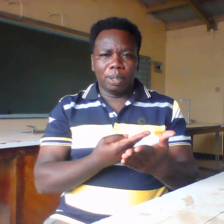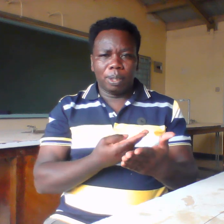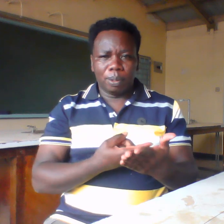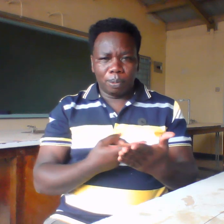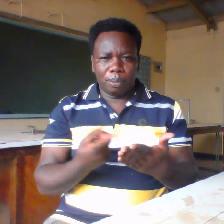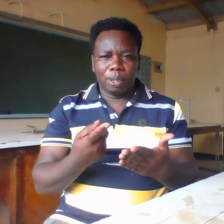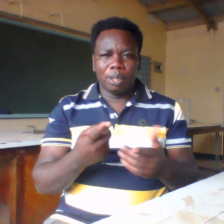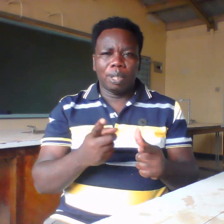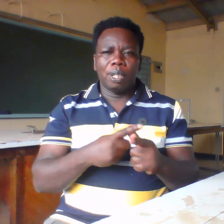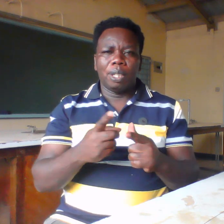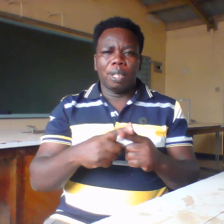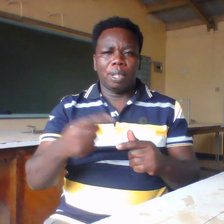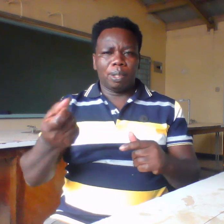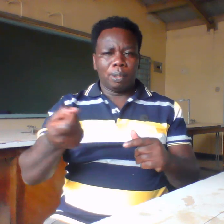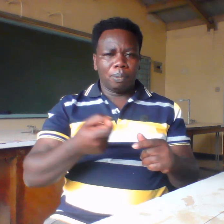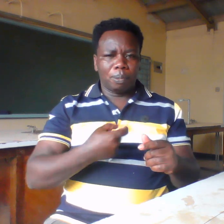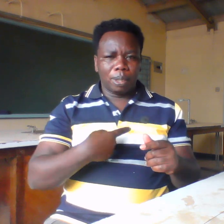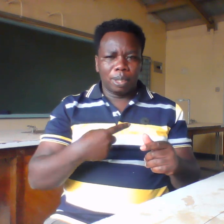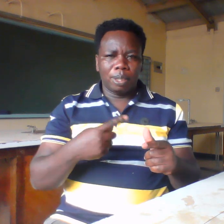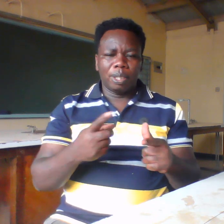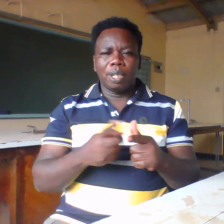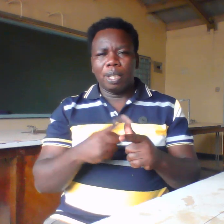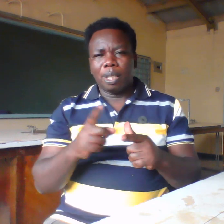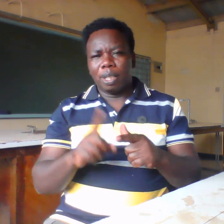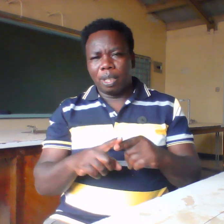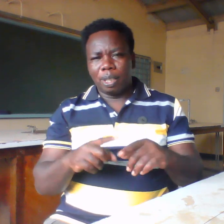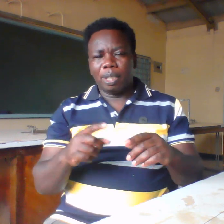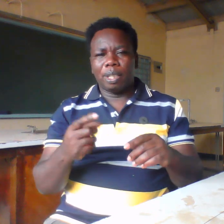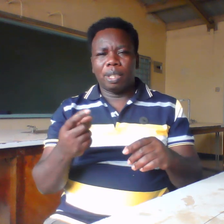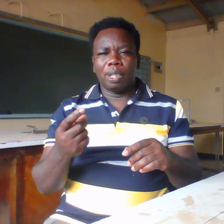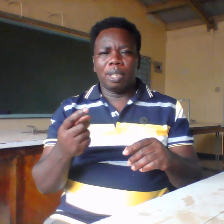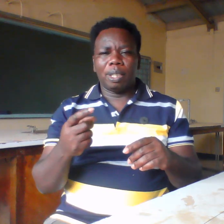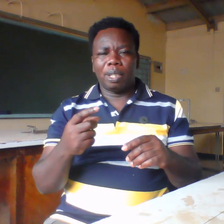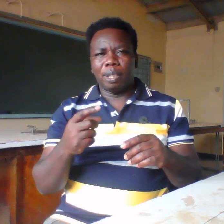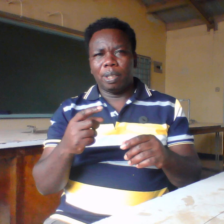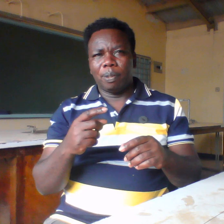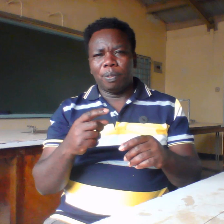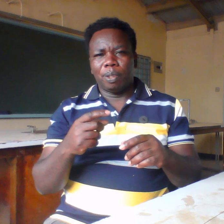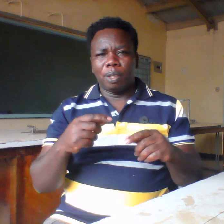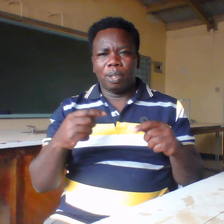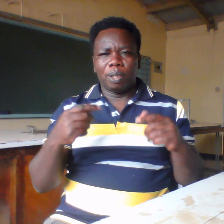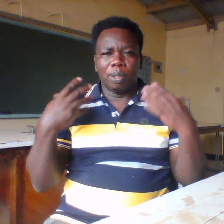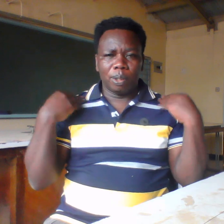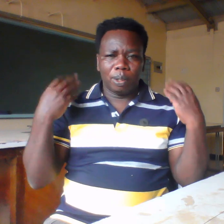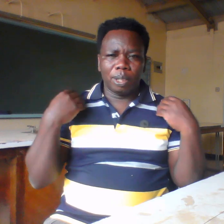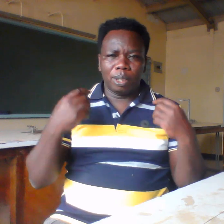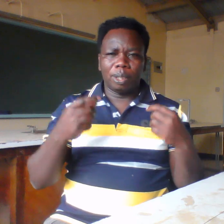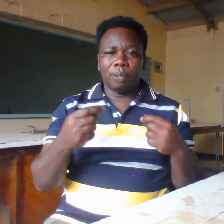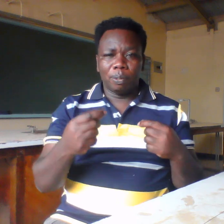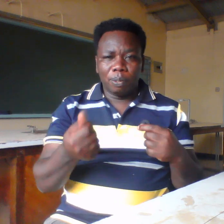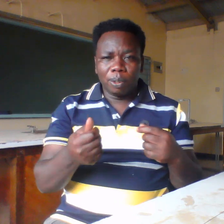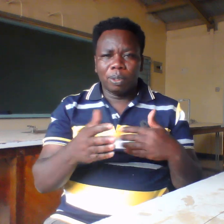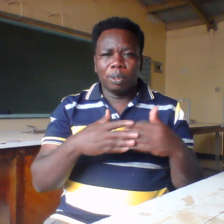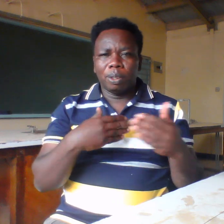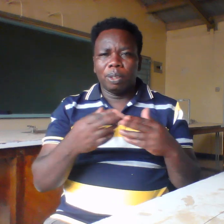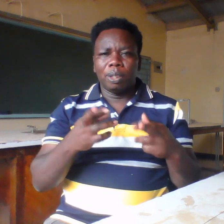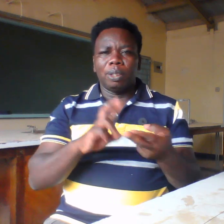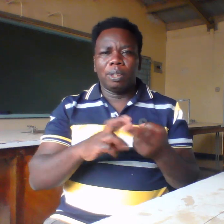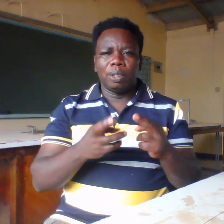then you do one two three four five signs that are related to time so i want us to start